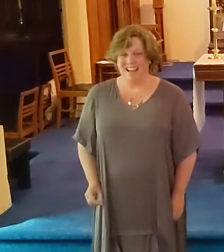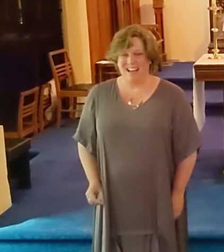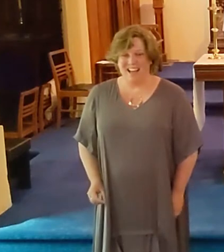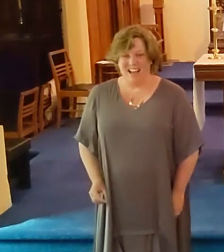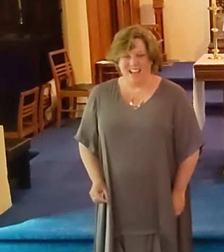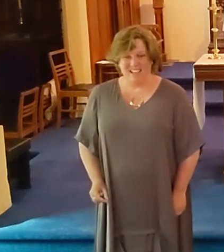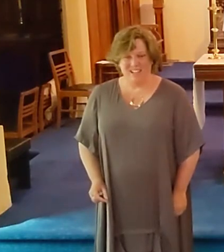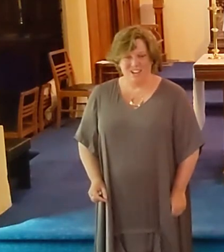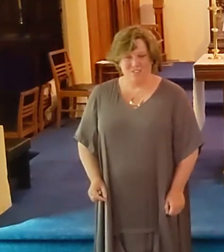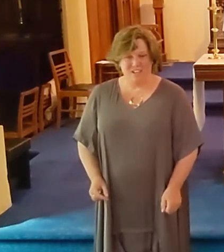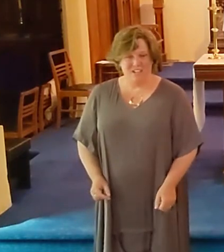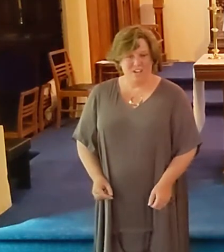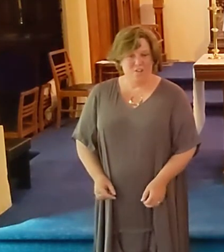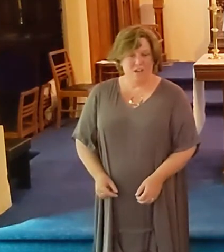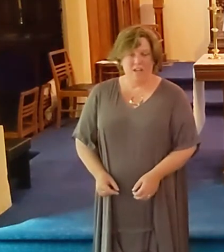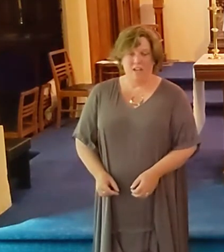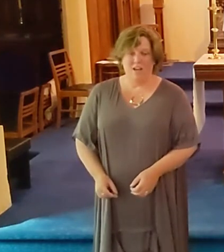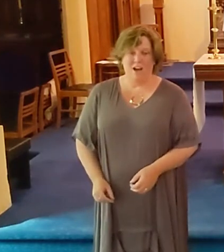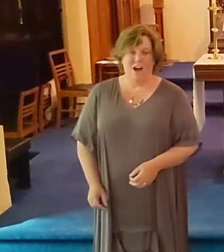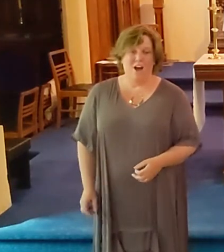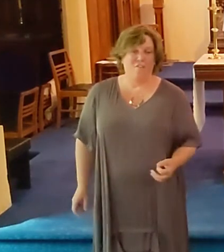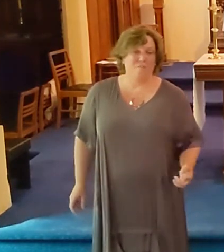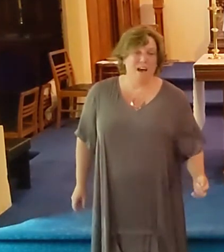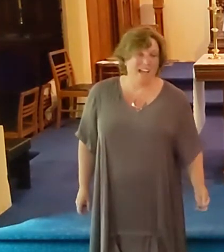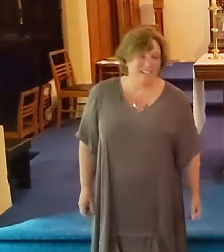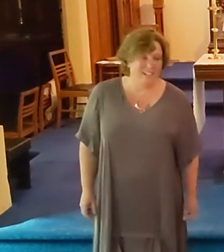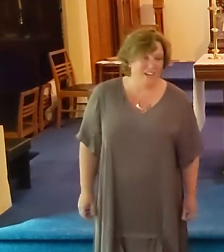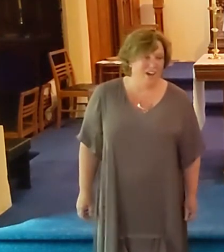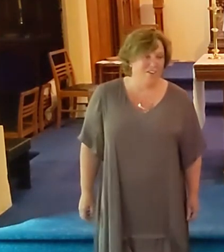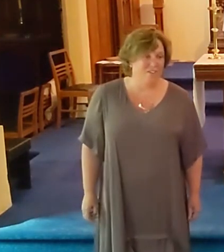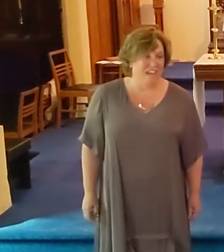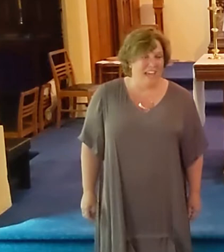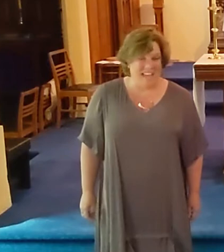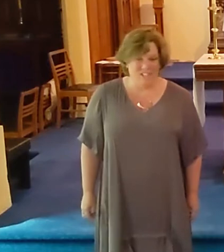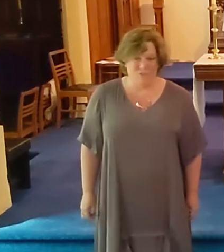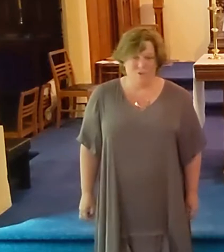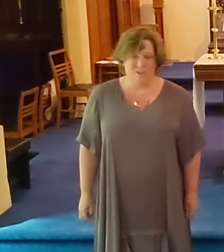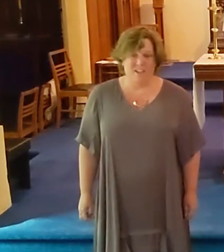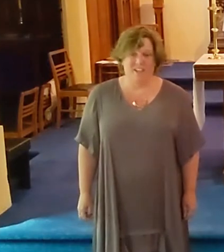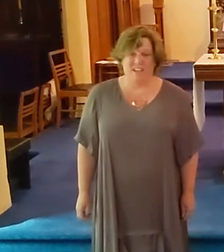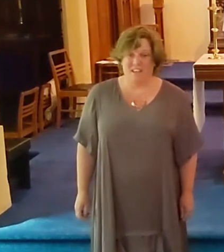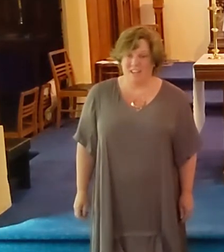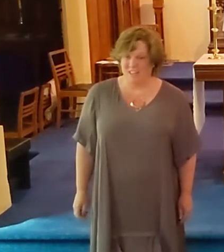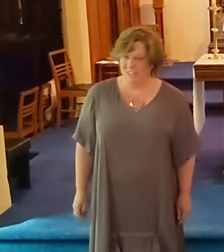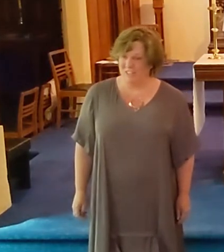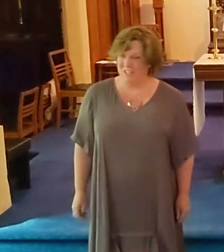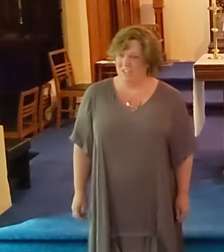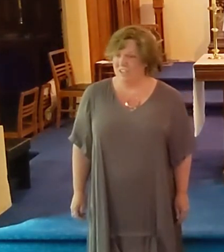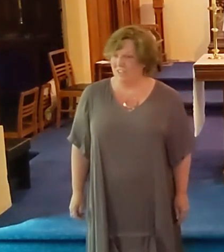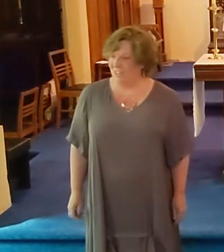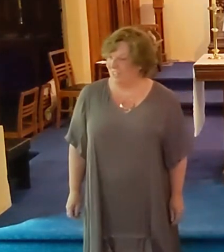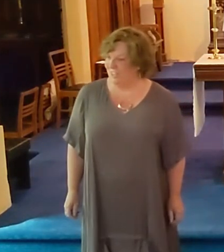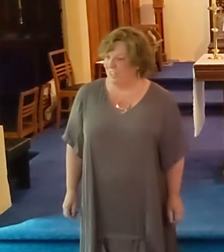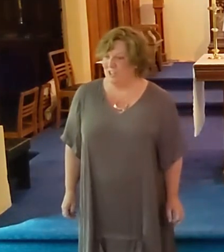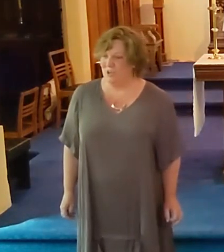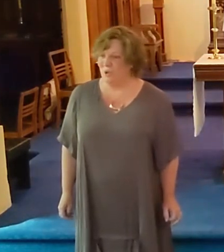I love, I love, I love my love, and where he